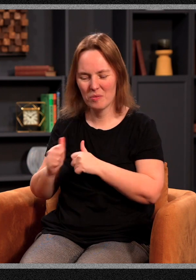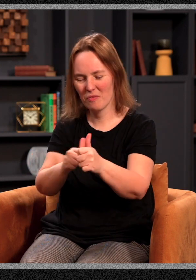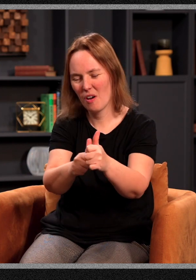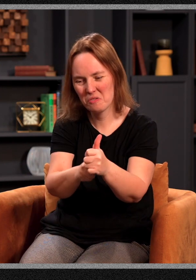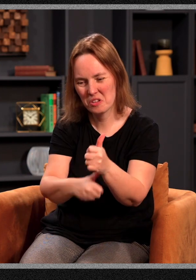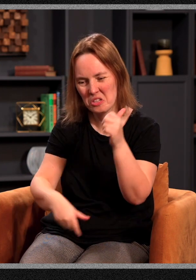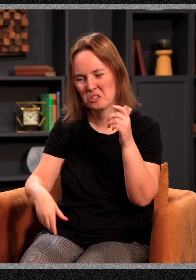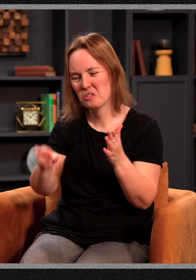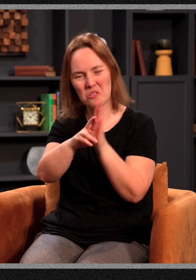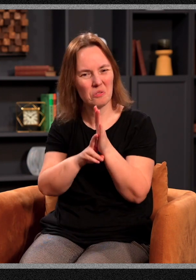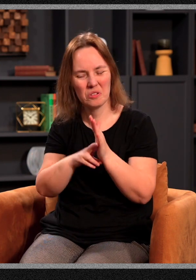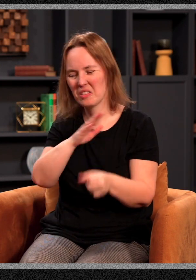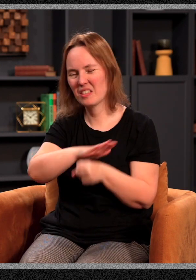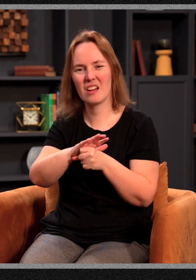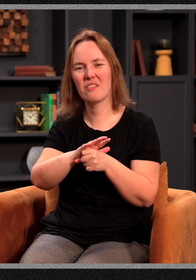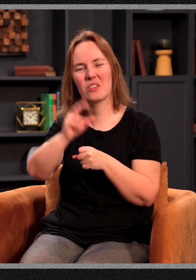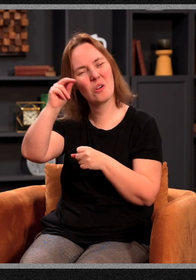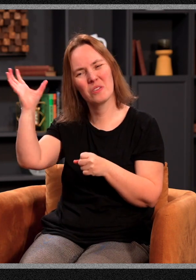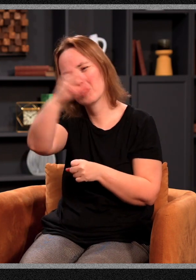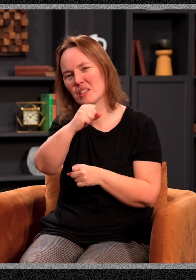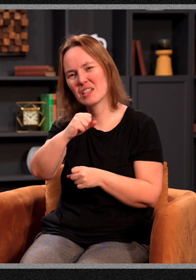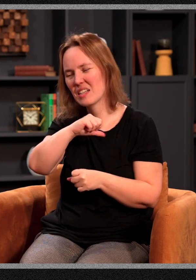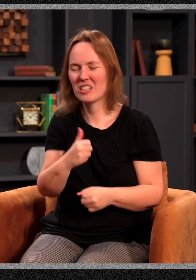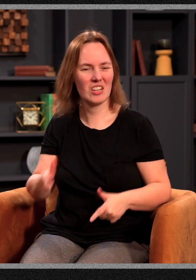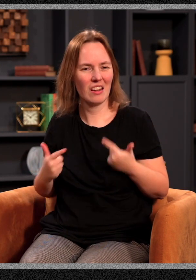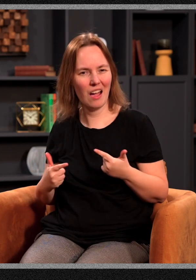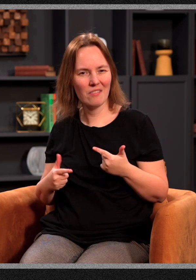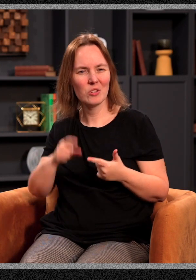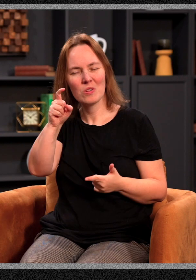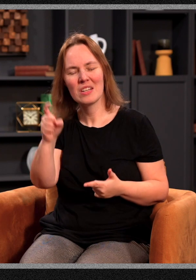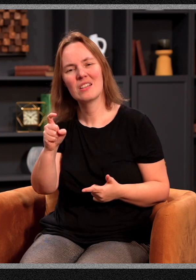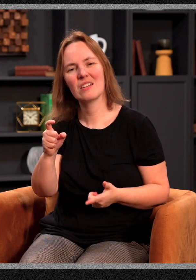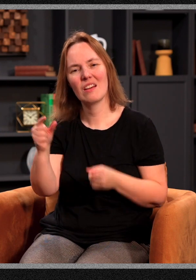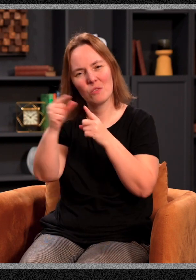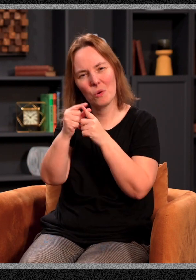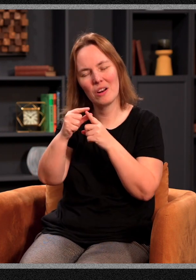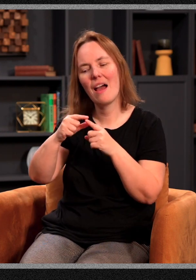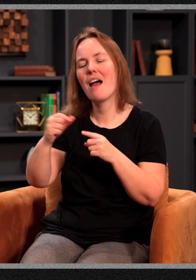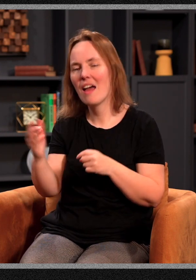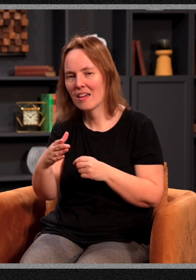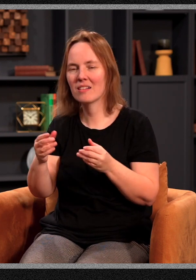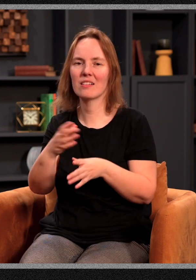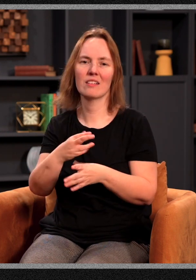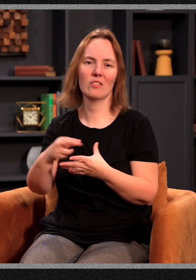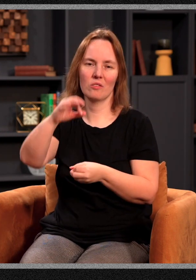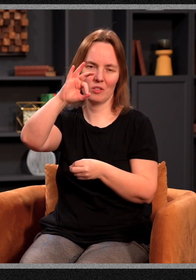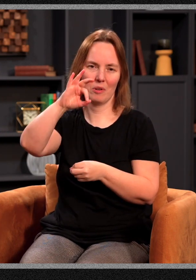following the rules it's enough, he said, you're missing it. It's not alive. You've got to have the word and the Spirit. If you don't have the